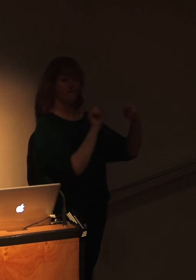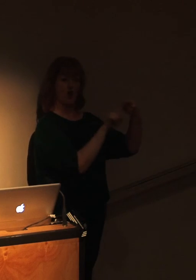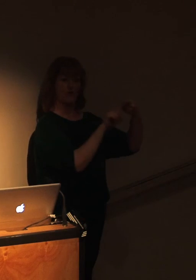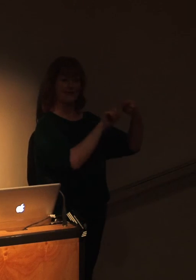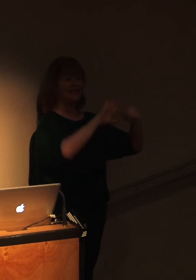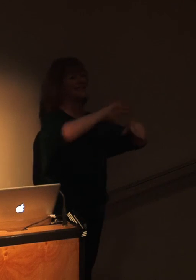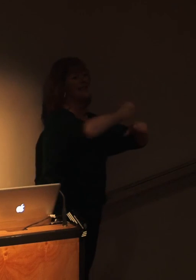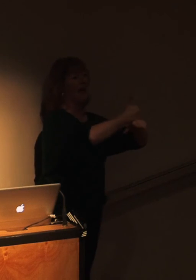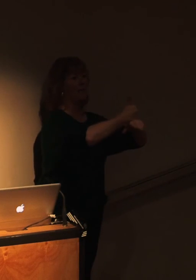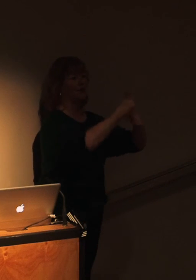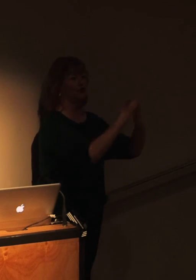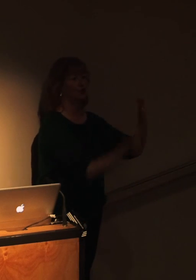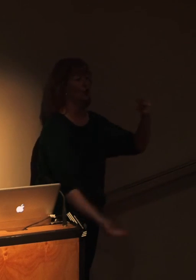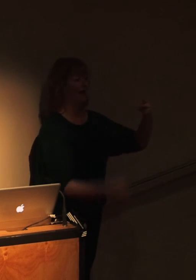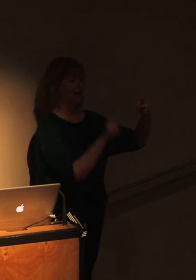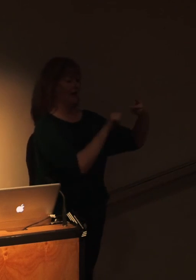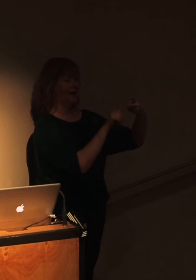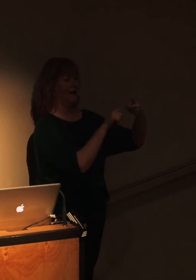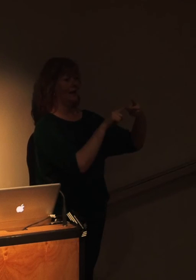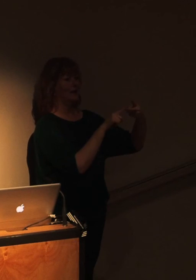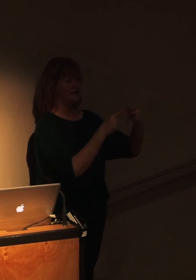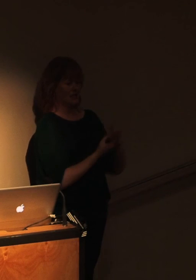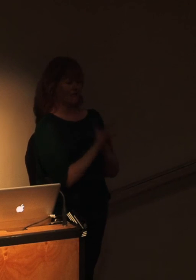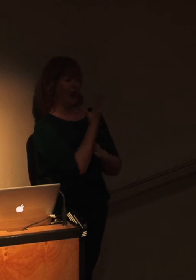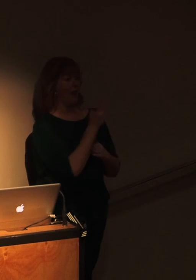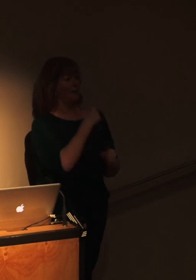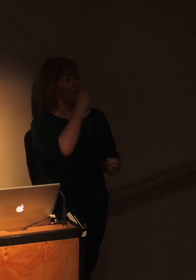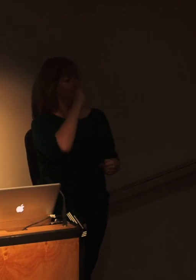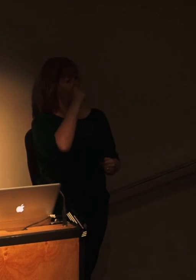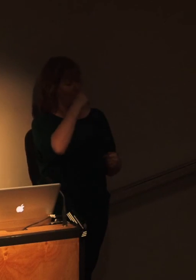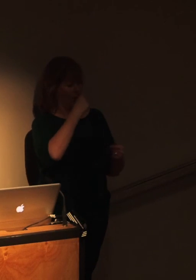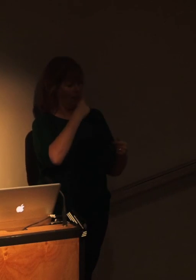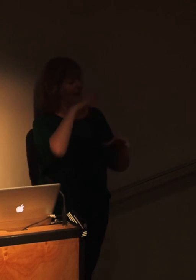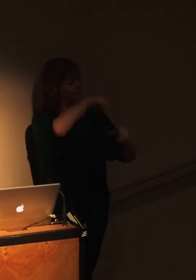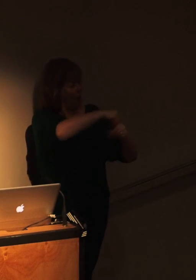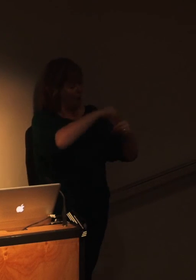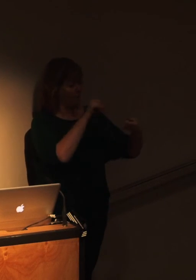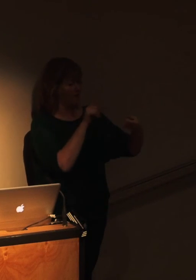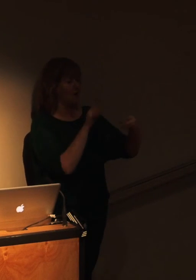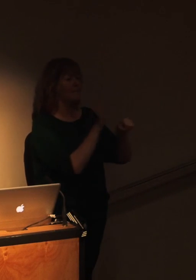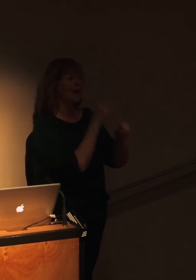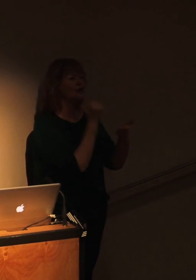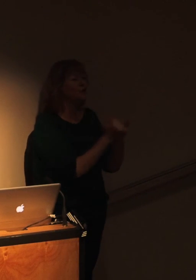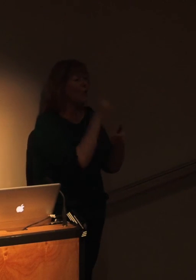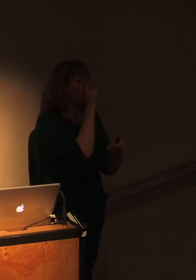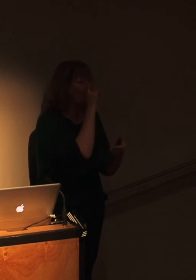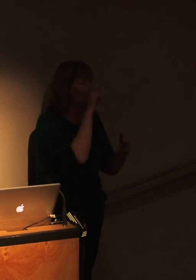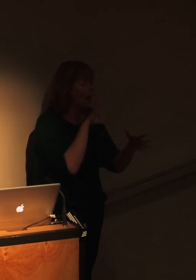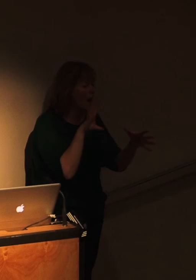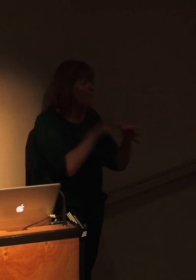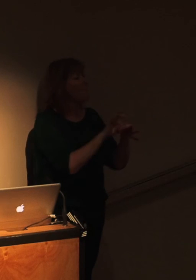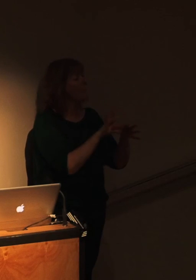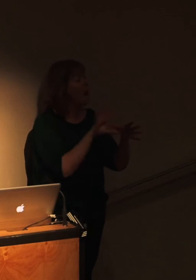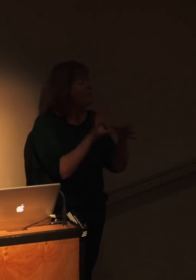and create your characters, and make sure that your audience, whoever you're telling the story to, can connect with those